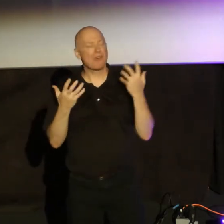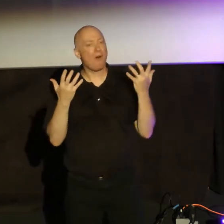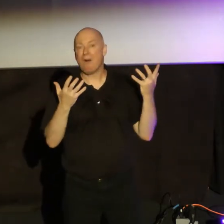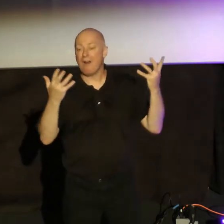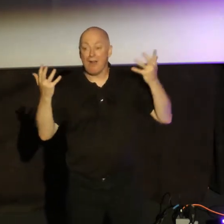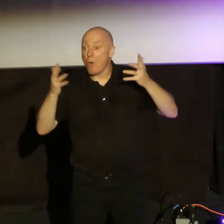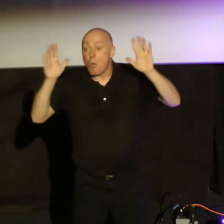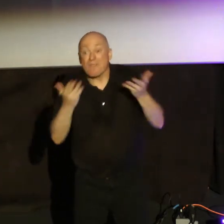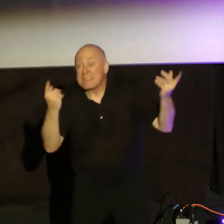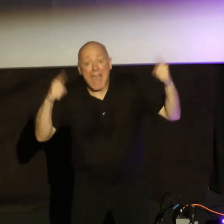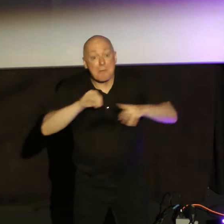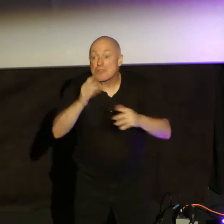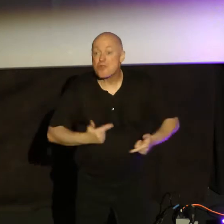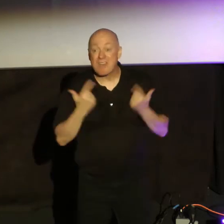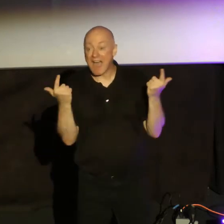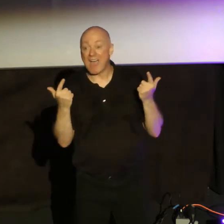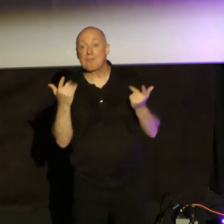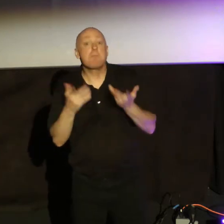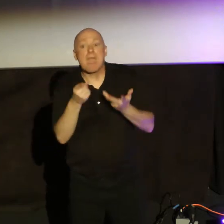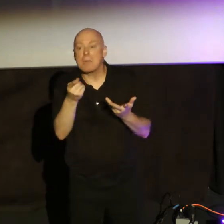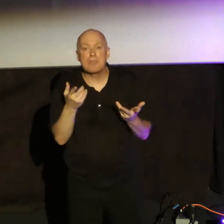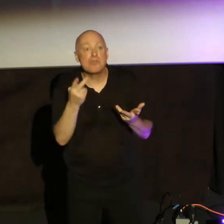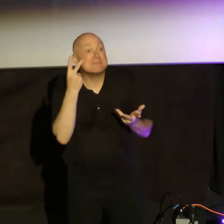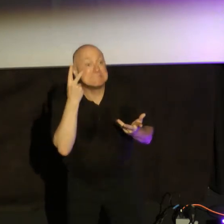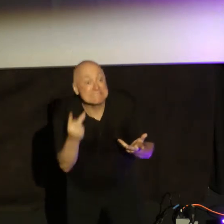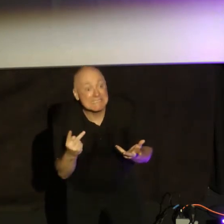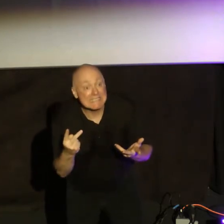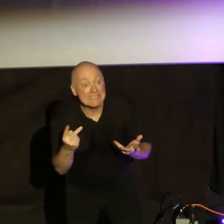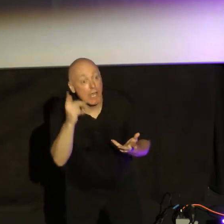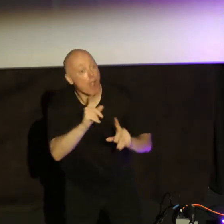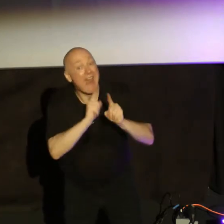happened in your life. Maybe even things where you've seen answers to prayer.